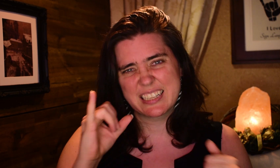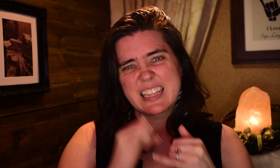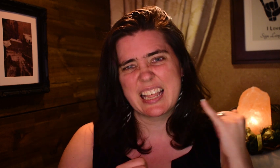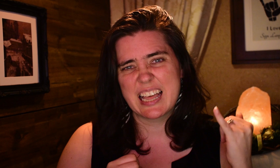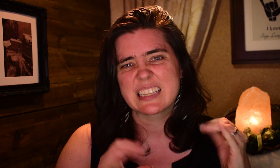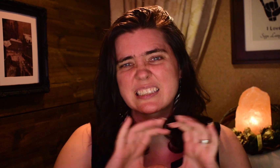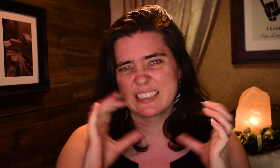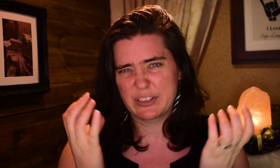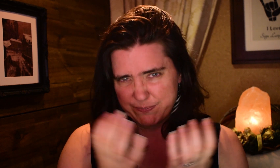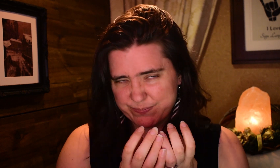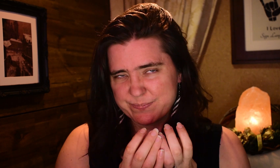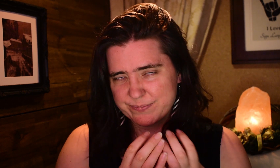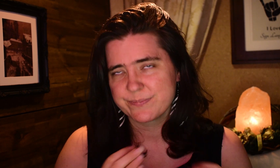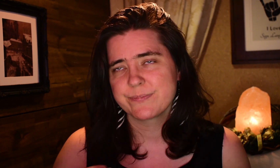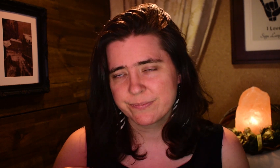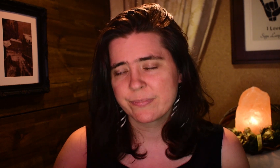That was my last class.